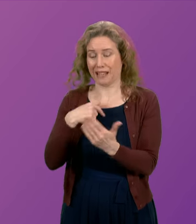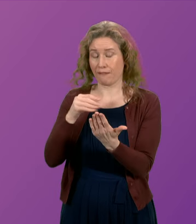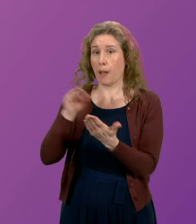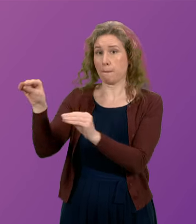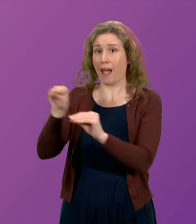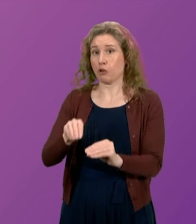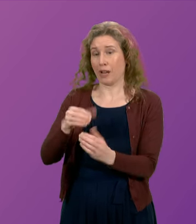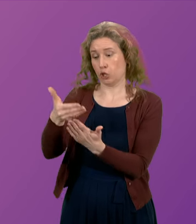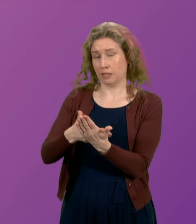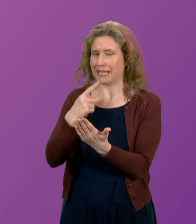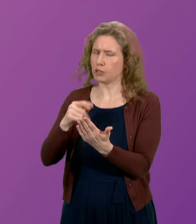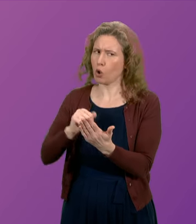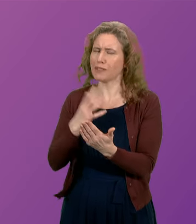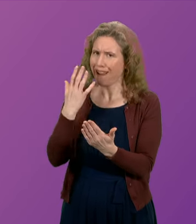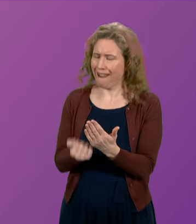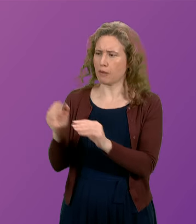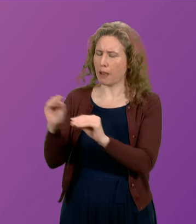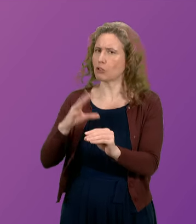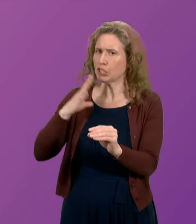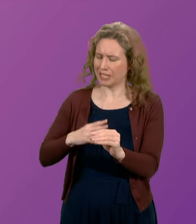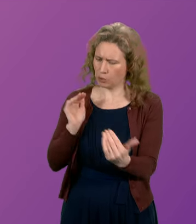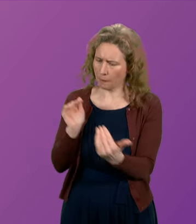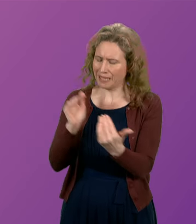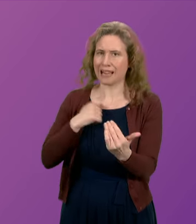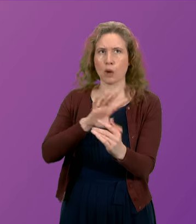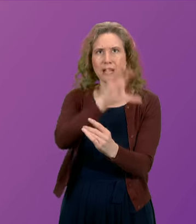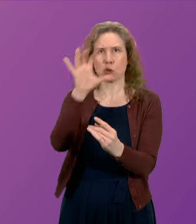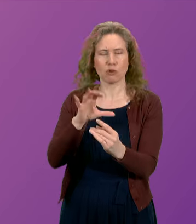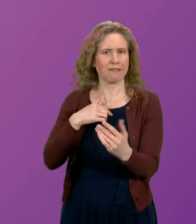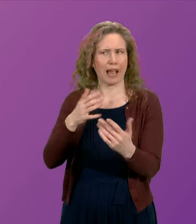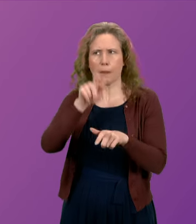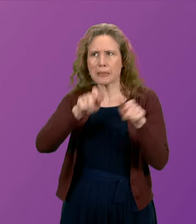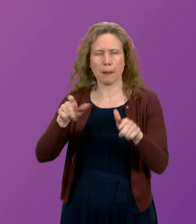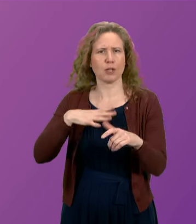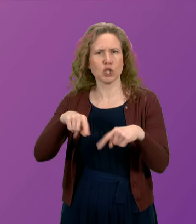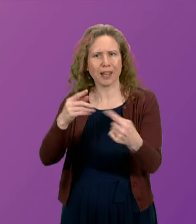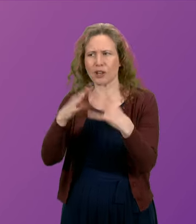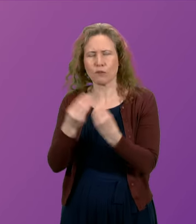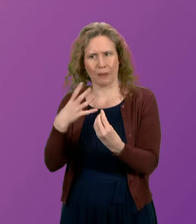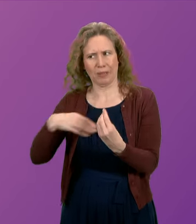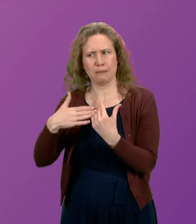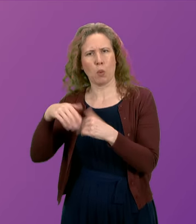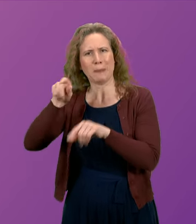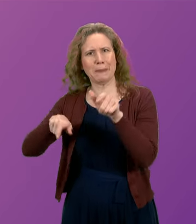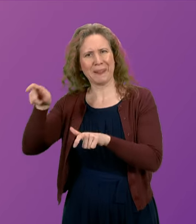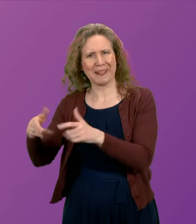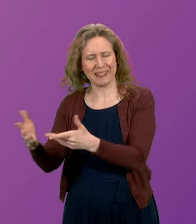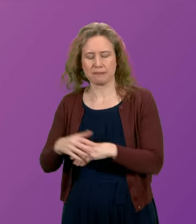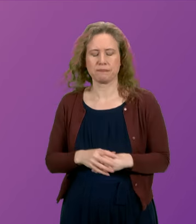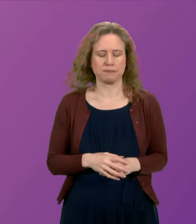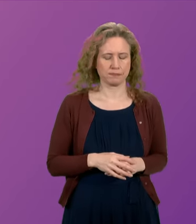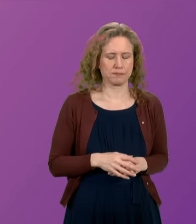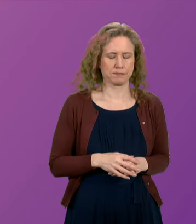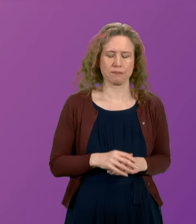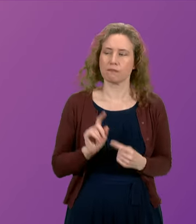Scotland's unique migration needs designed to meet our demographic challenges? First Minister. President and Officer, the issue of